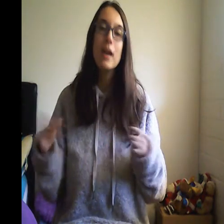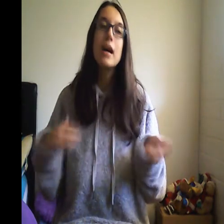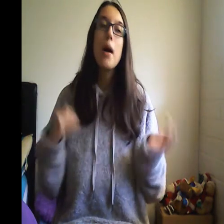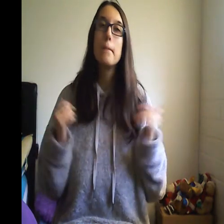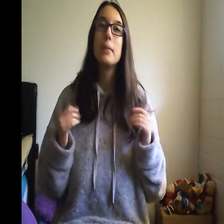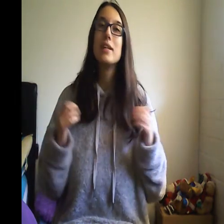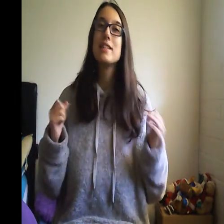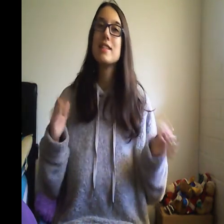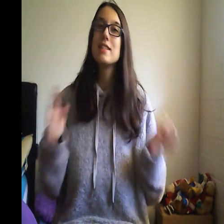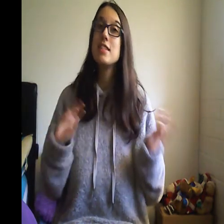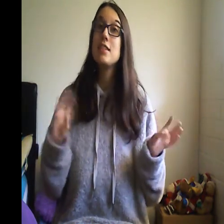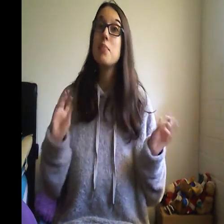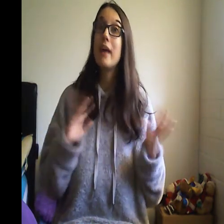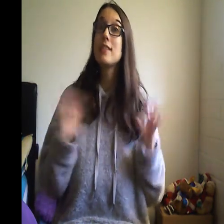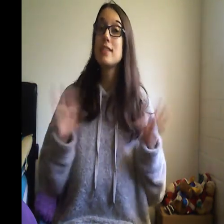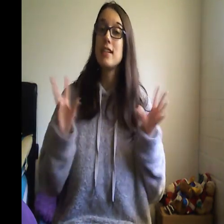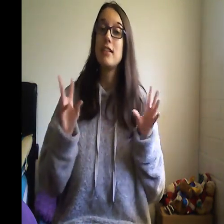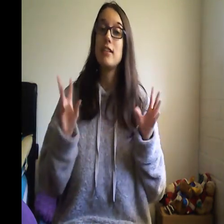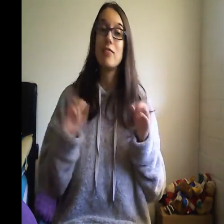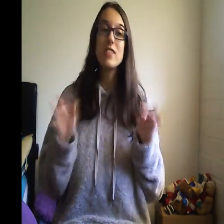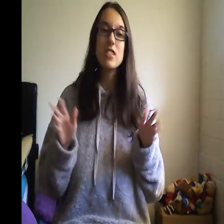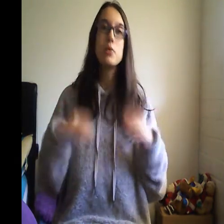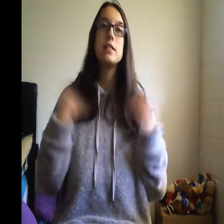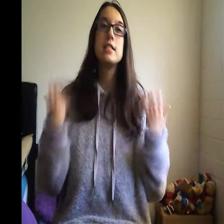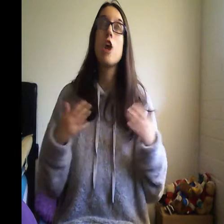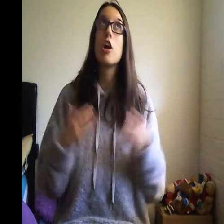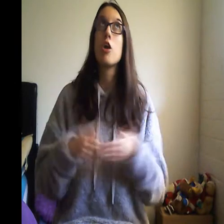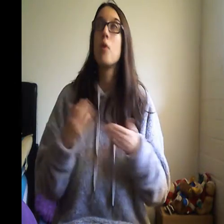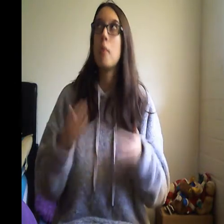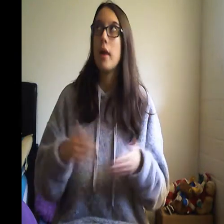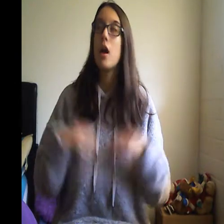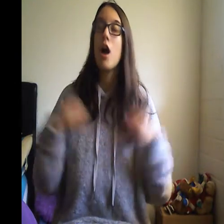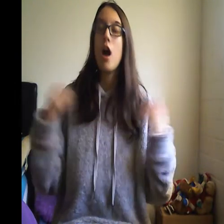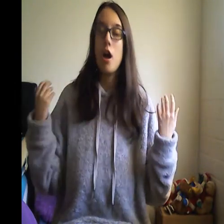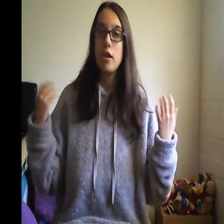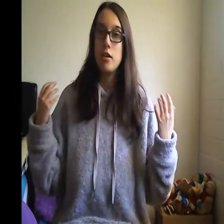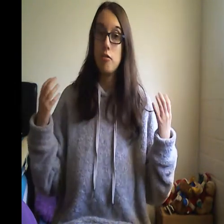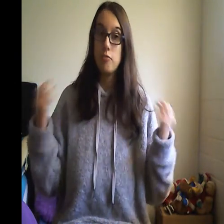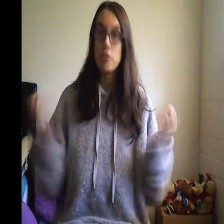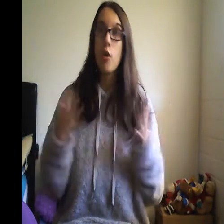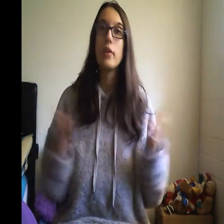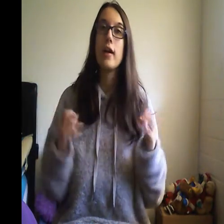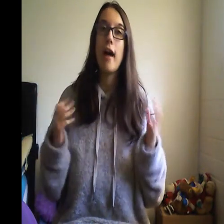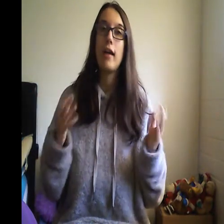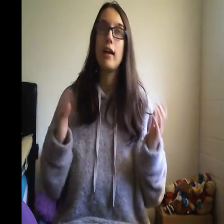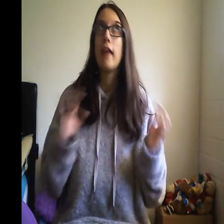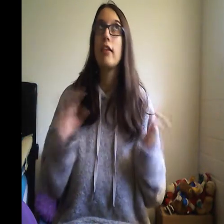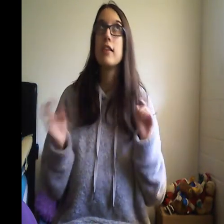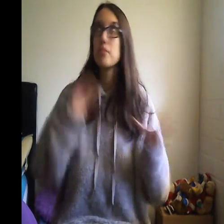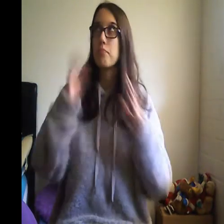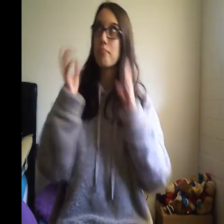but the black stain residue did not go away you know for the whole day i had like some